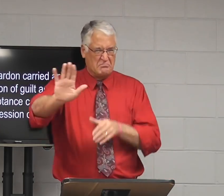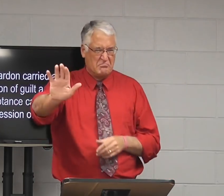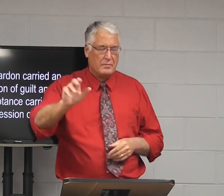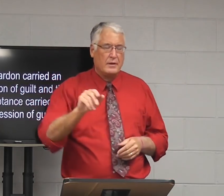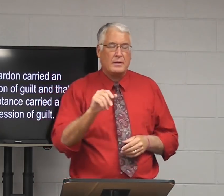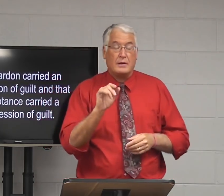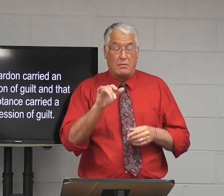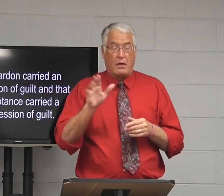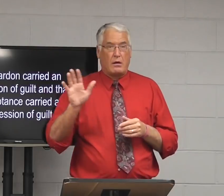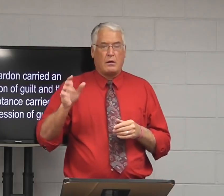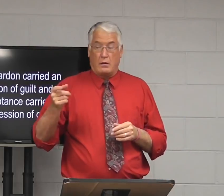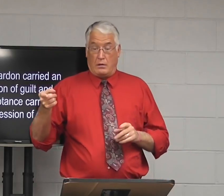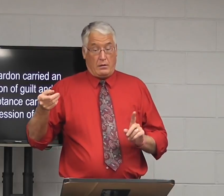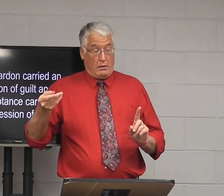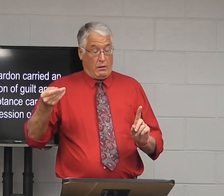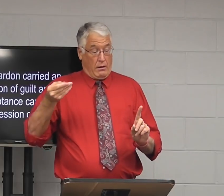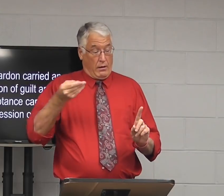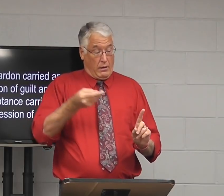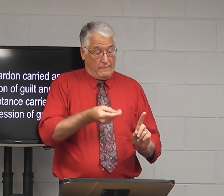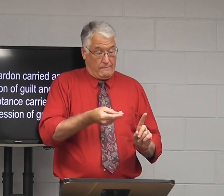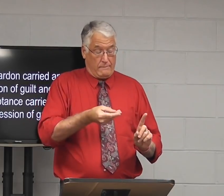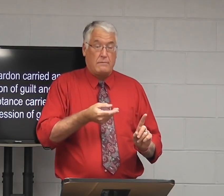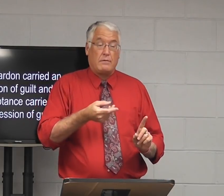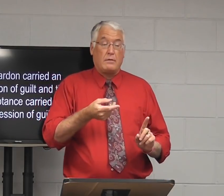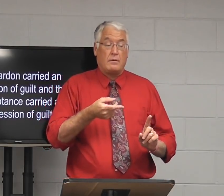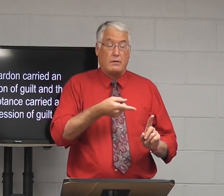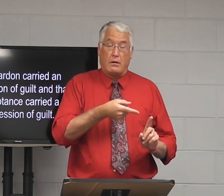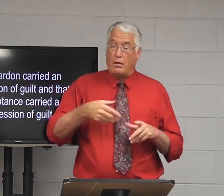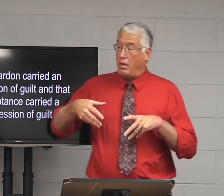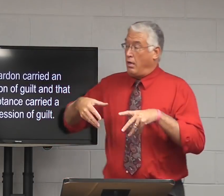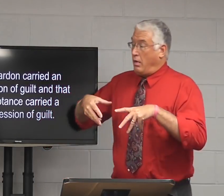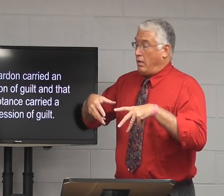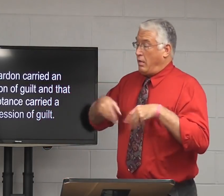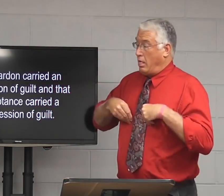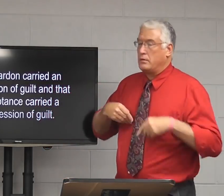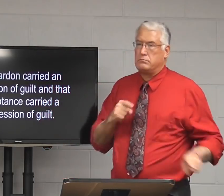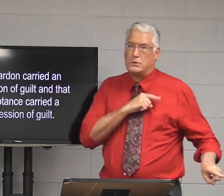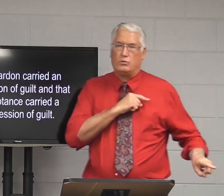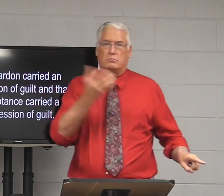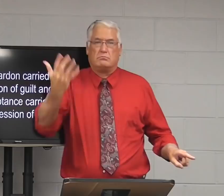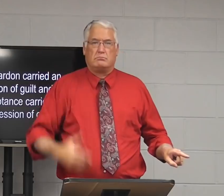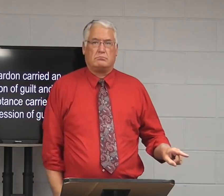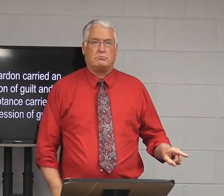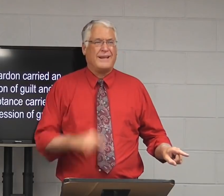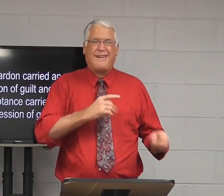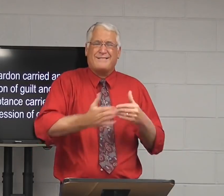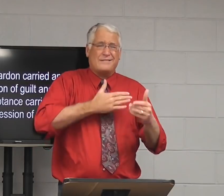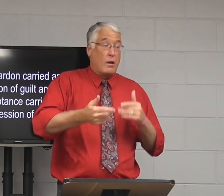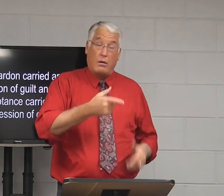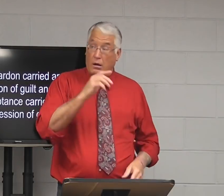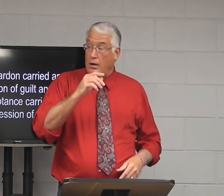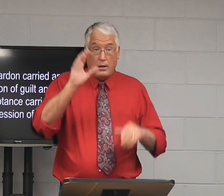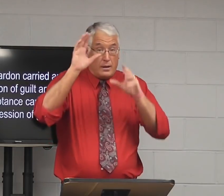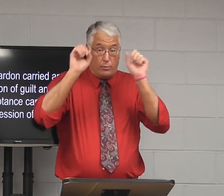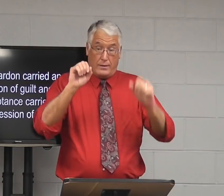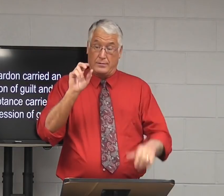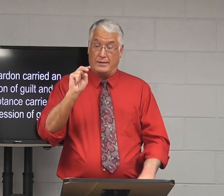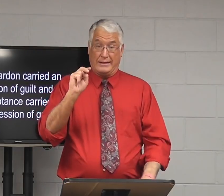And I'll explain the difference here in a minute. But when President Ford gave him the pardon and Nixon accepted it, it was